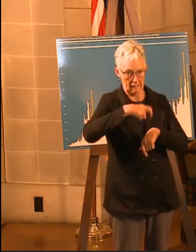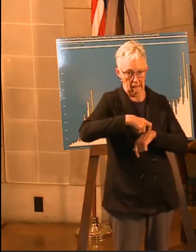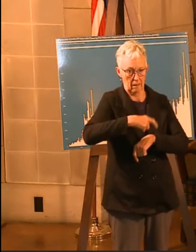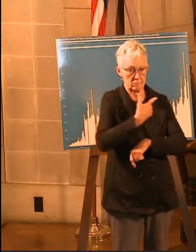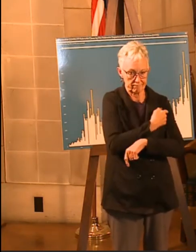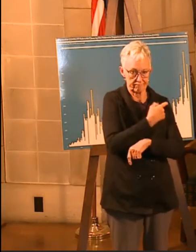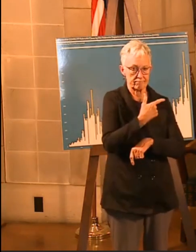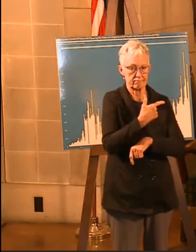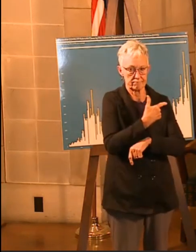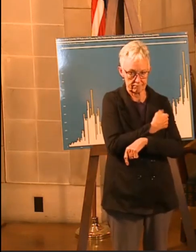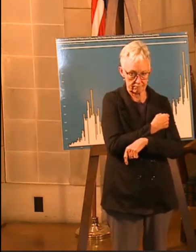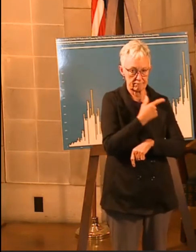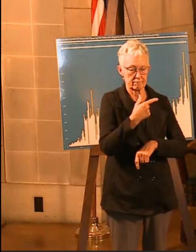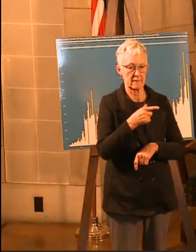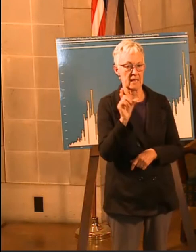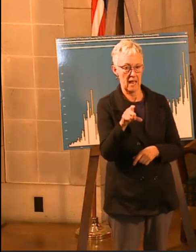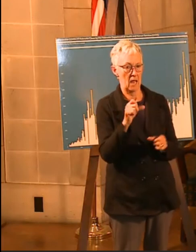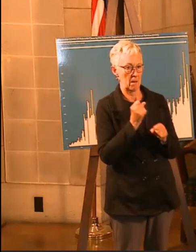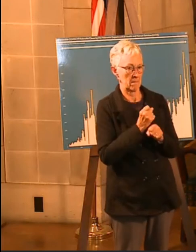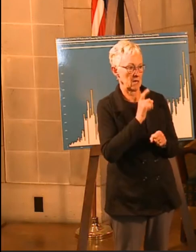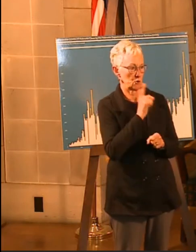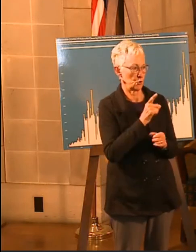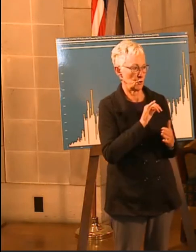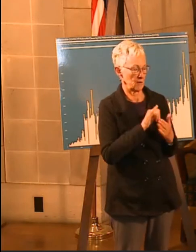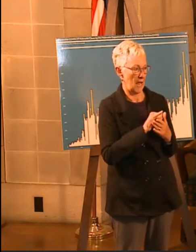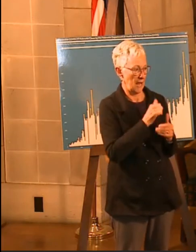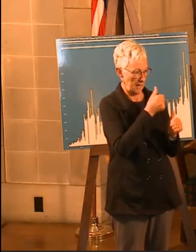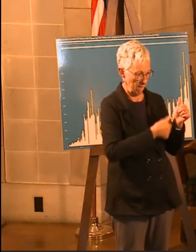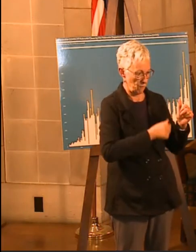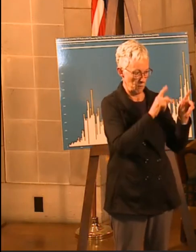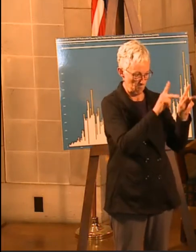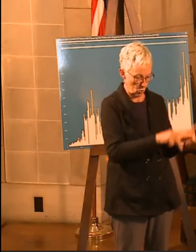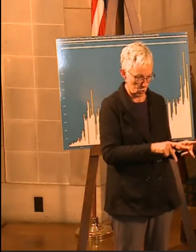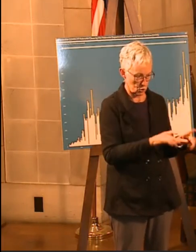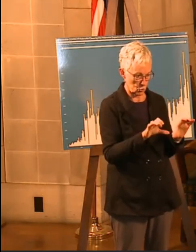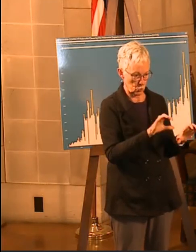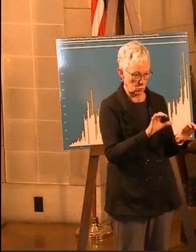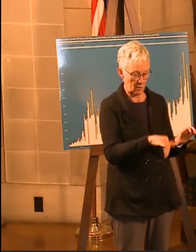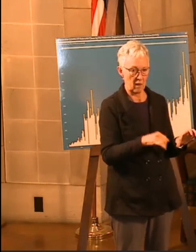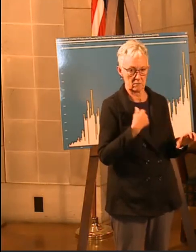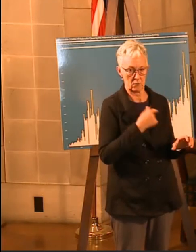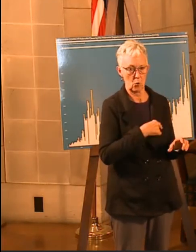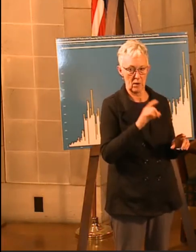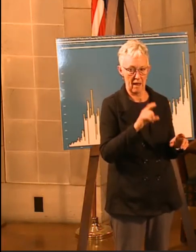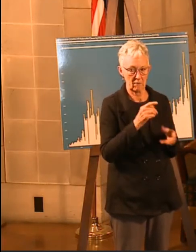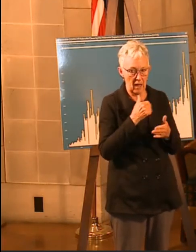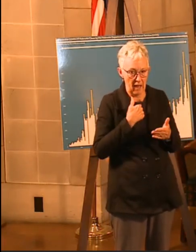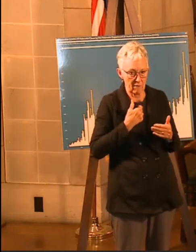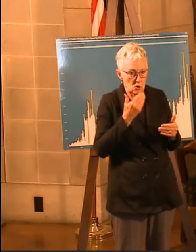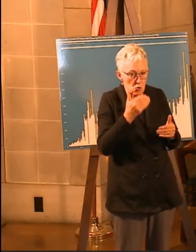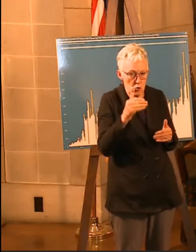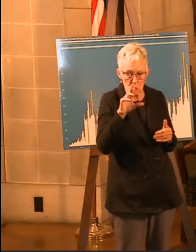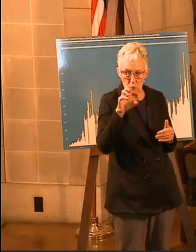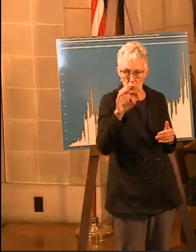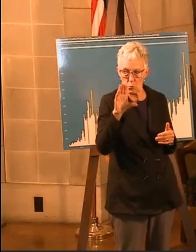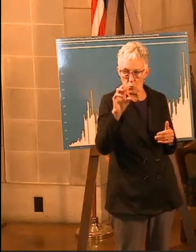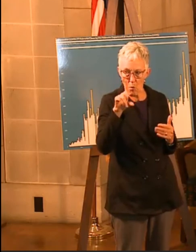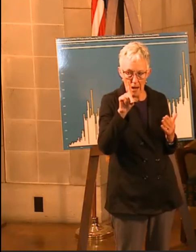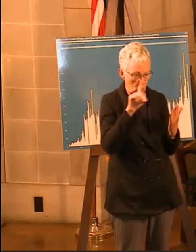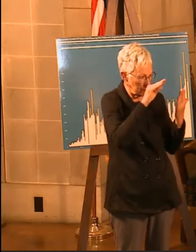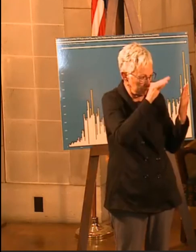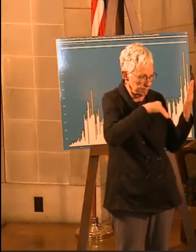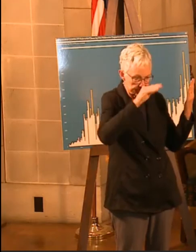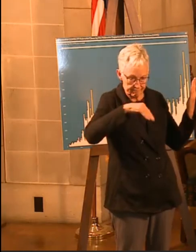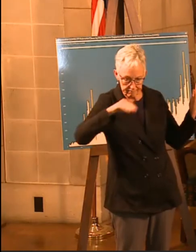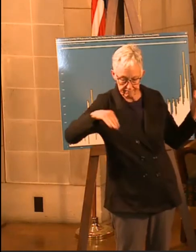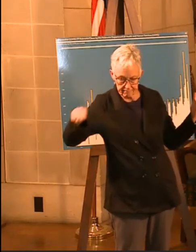vaccine gets the same vaccine four weeks later. So that's a tracking system. And then we had to prioritize who will be